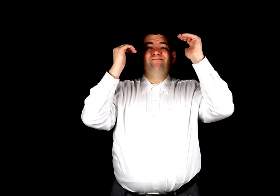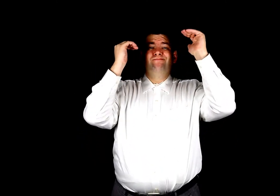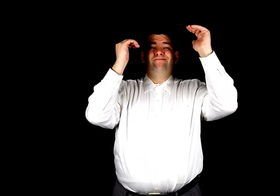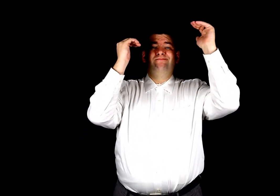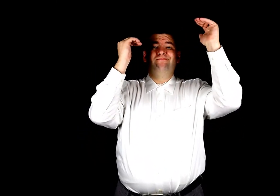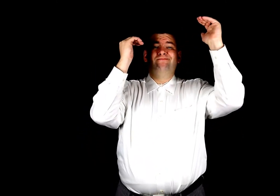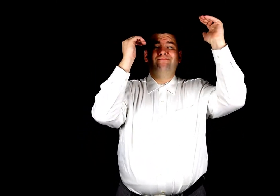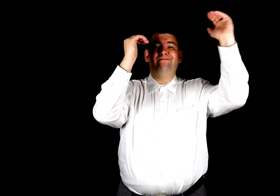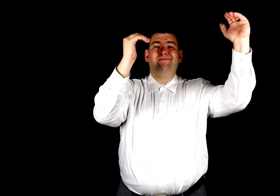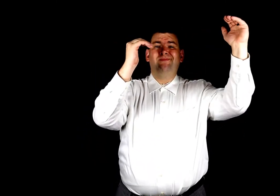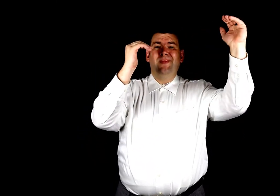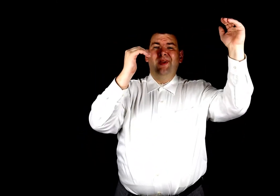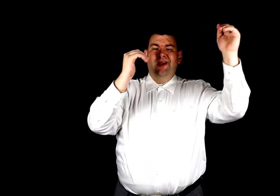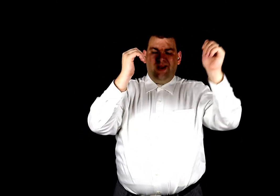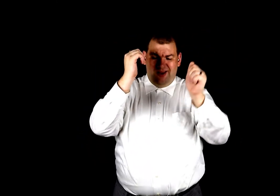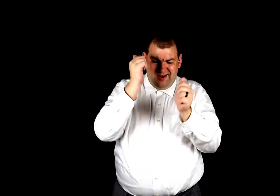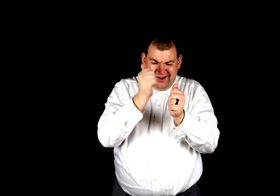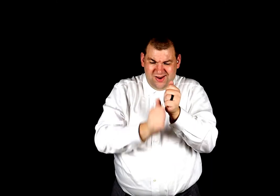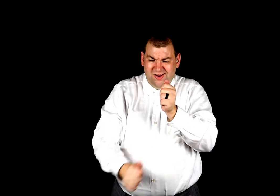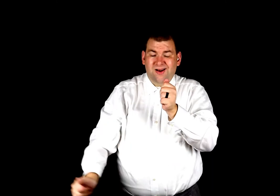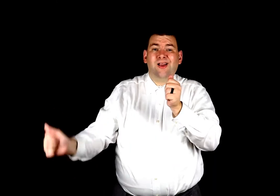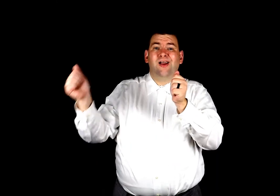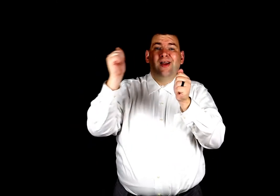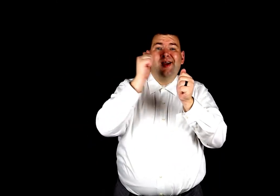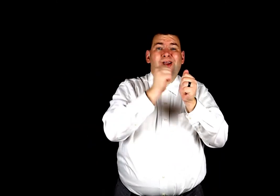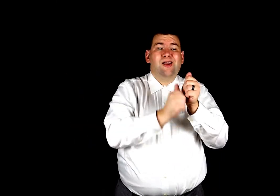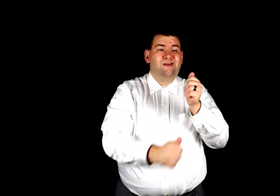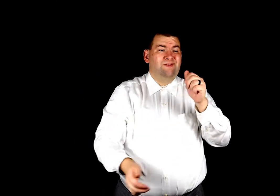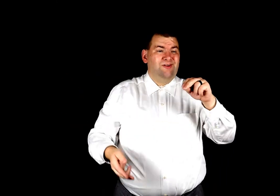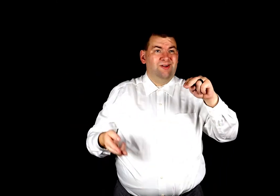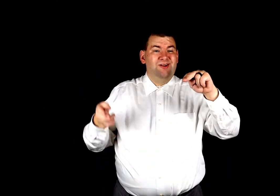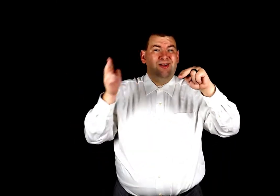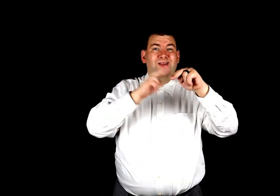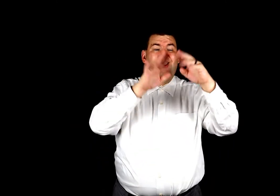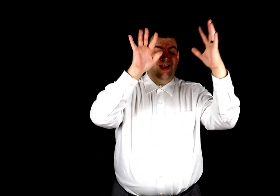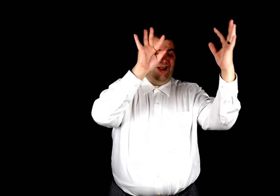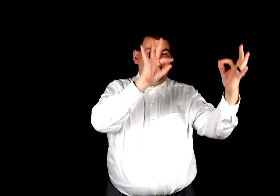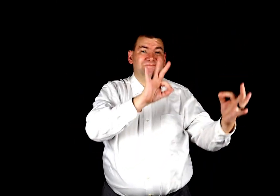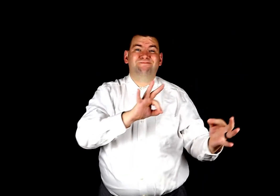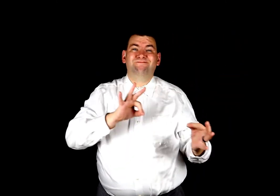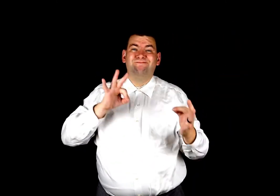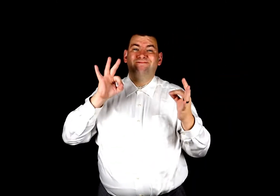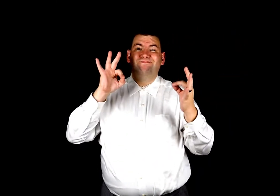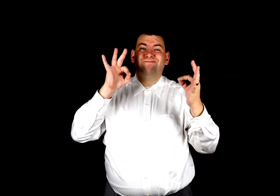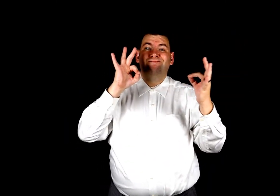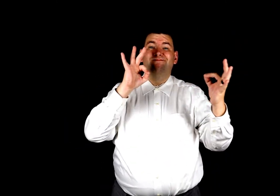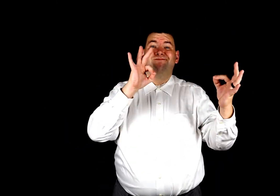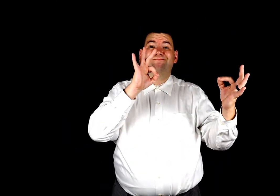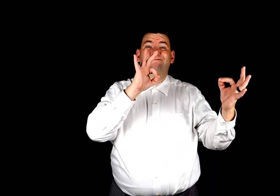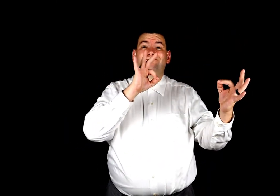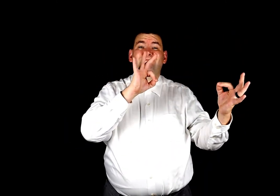nobleness and every gain divine.